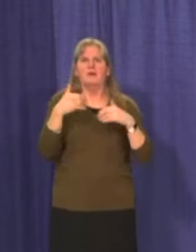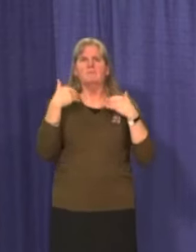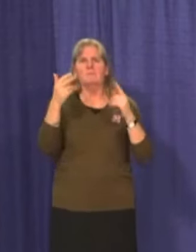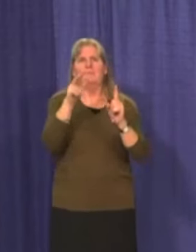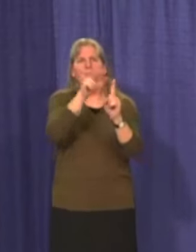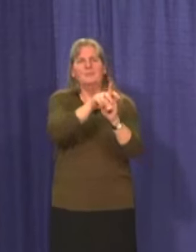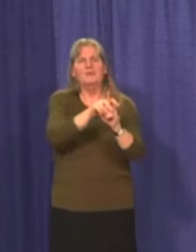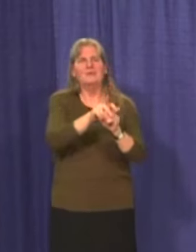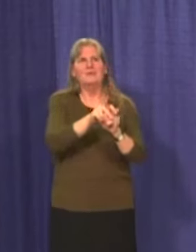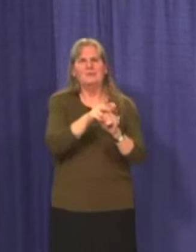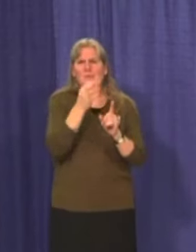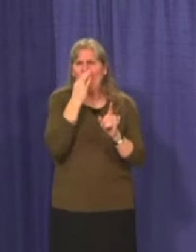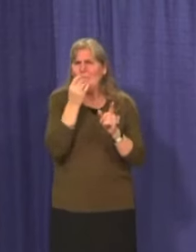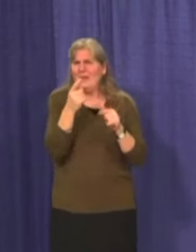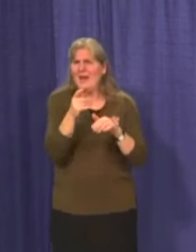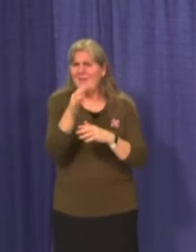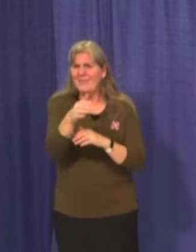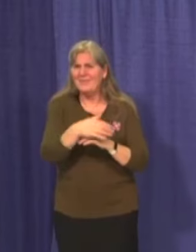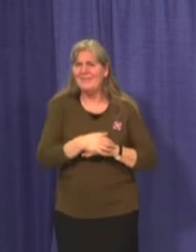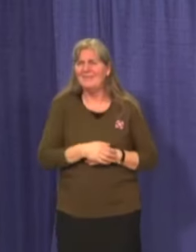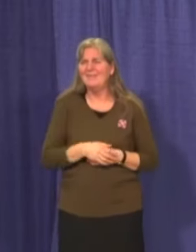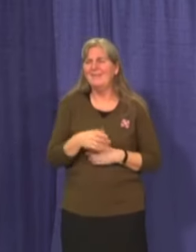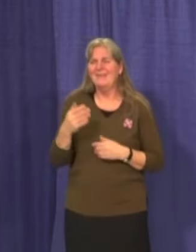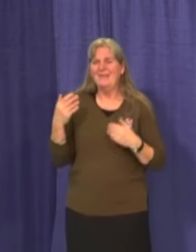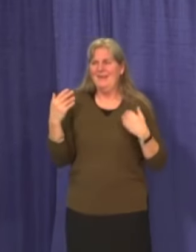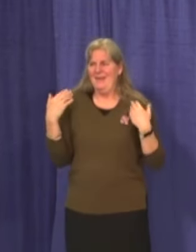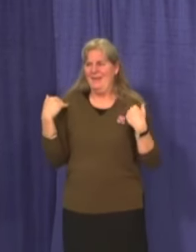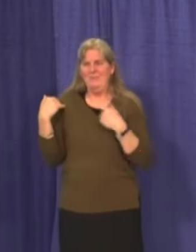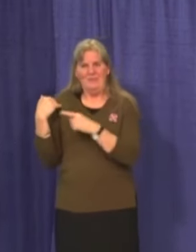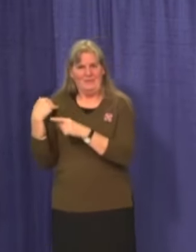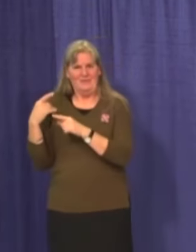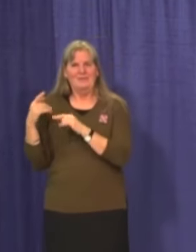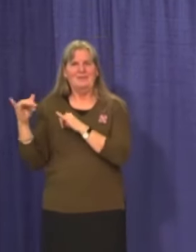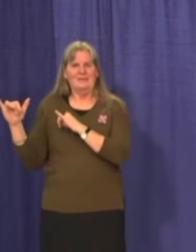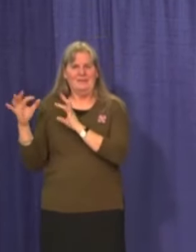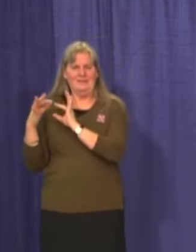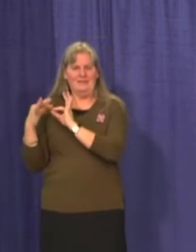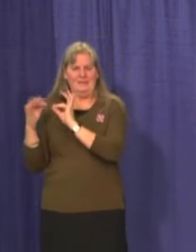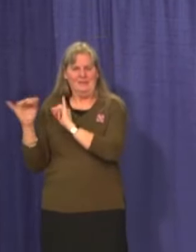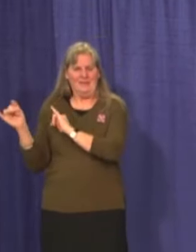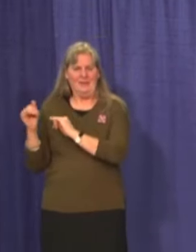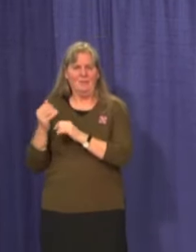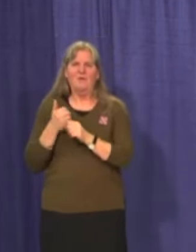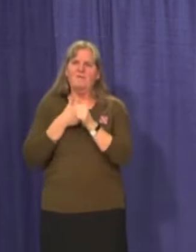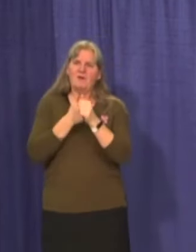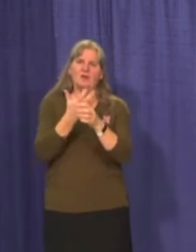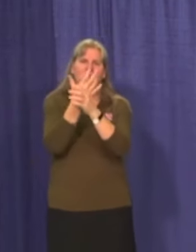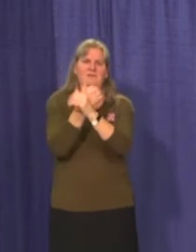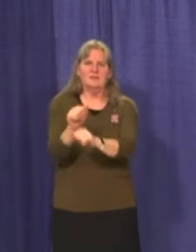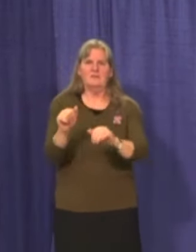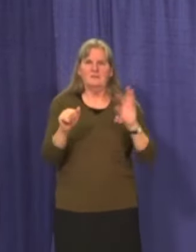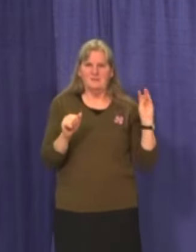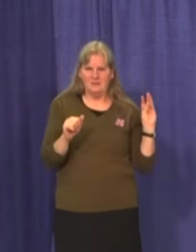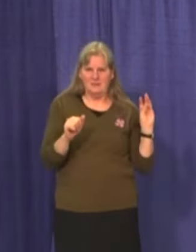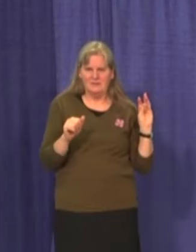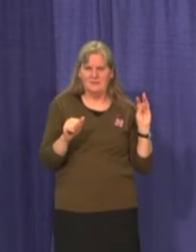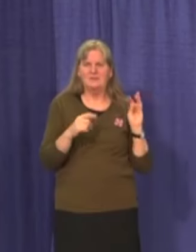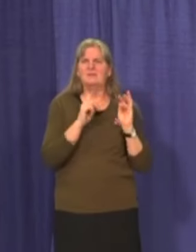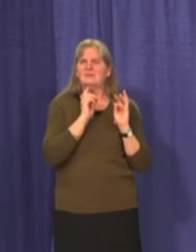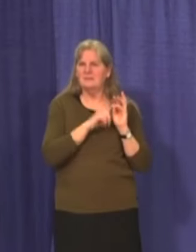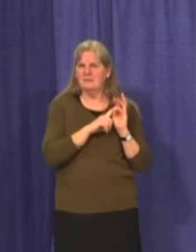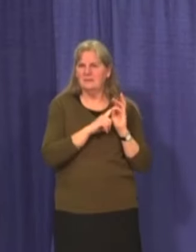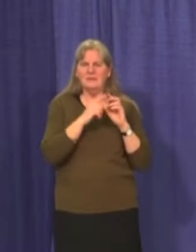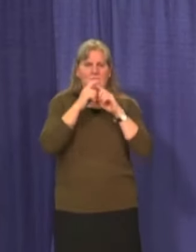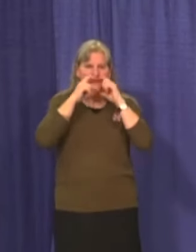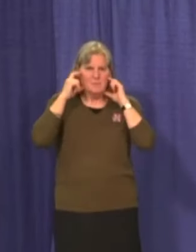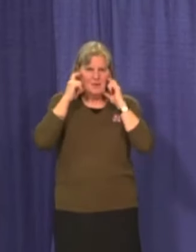As Minister Stryker said, always remember the safe six plus one, using your mask and using all those six measures in your